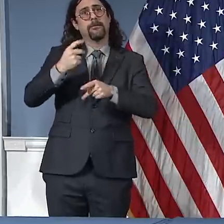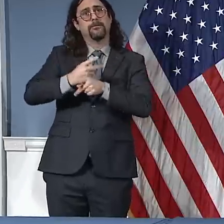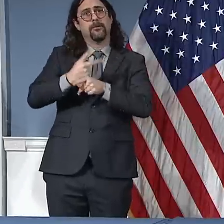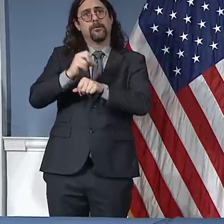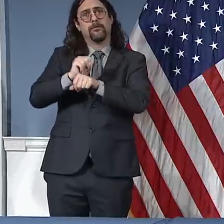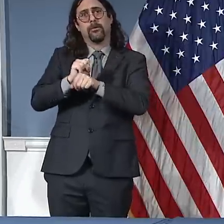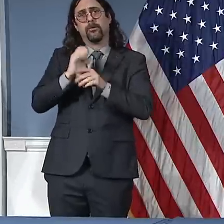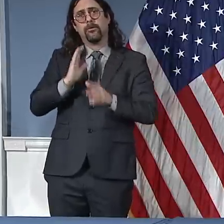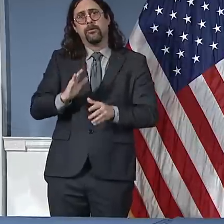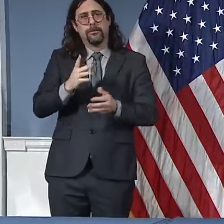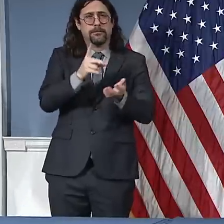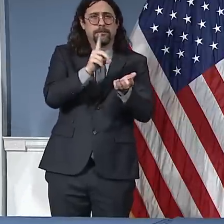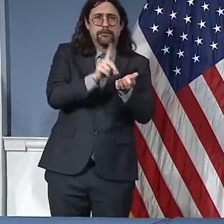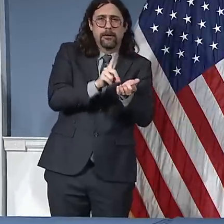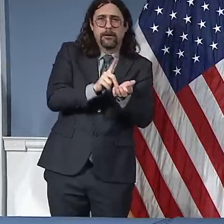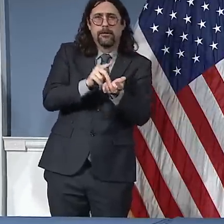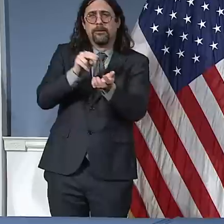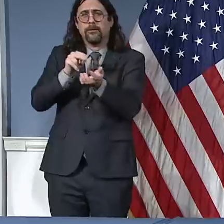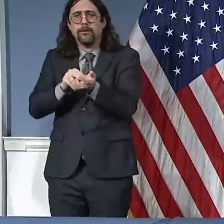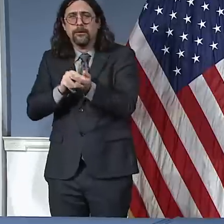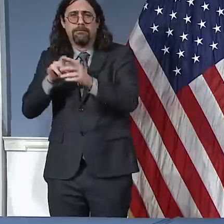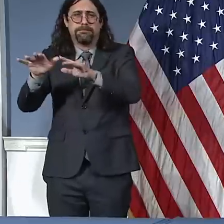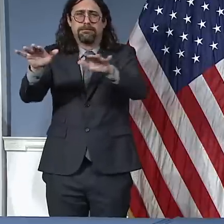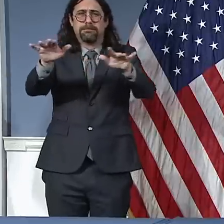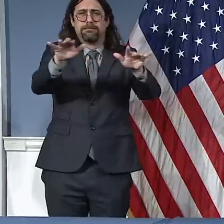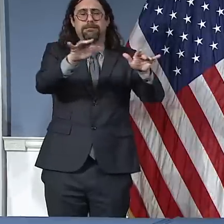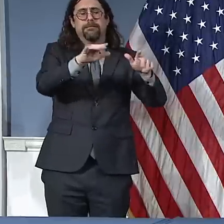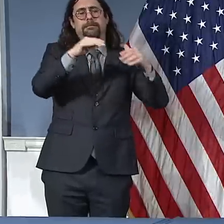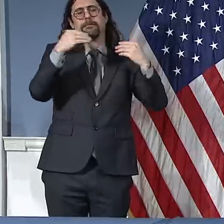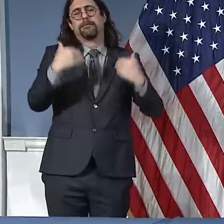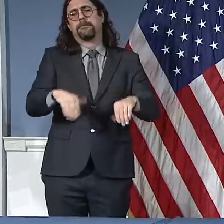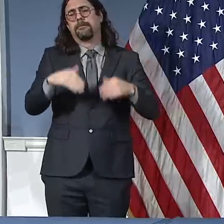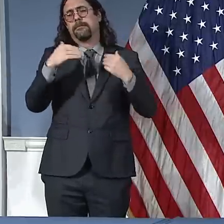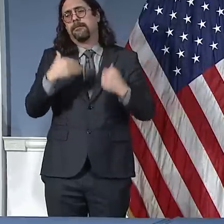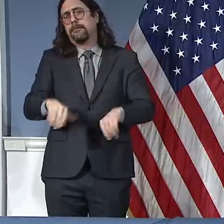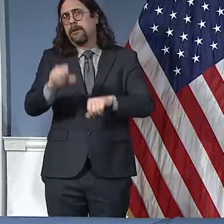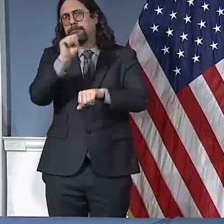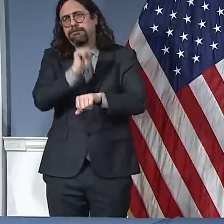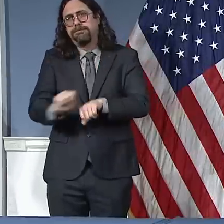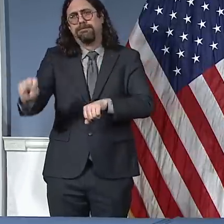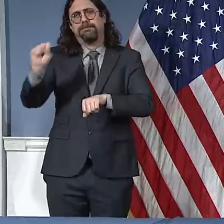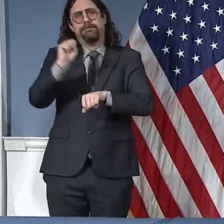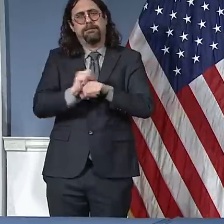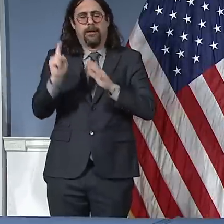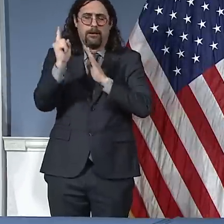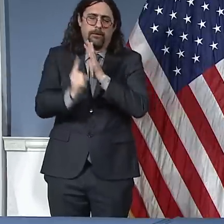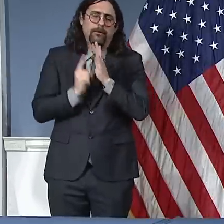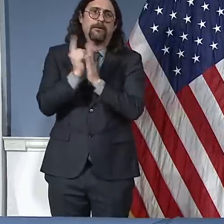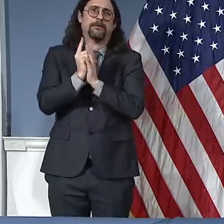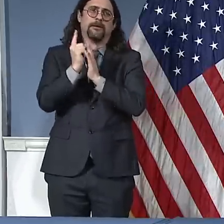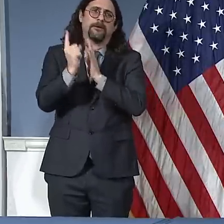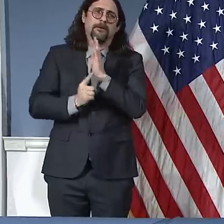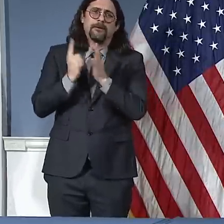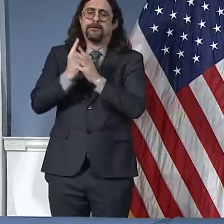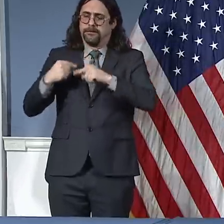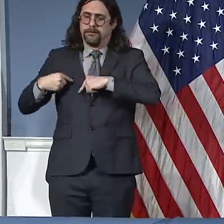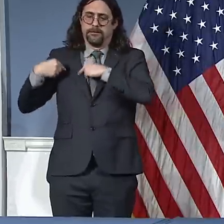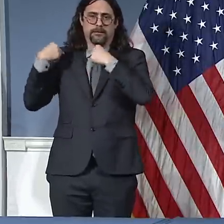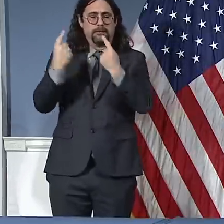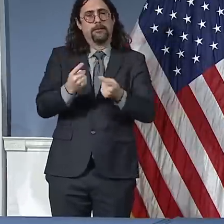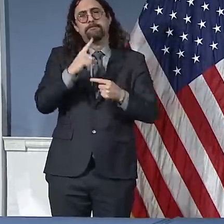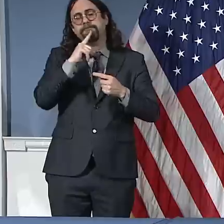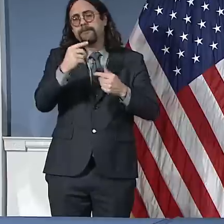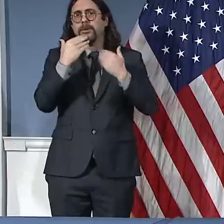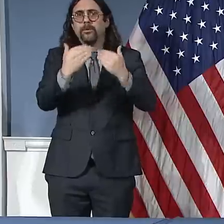work protecting all of us. Our first responders, they're heroes to us all the time. They're renowned all over the country,